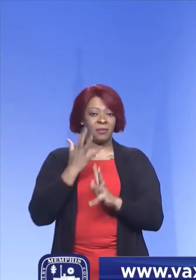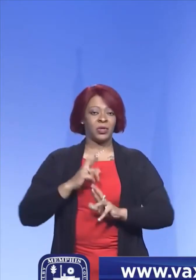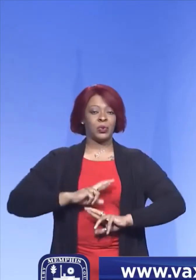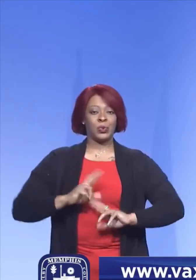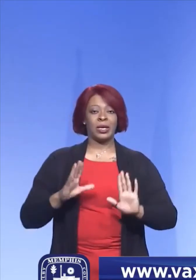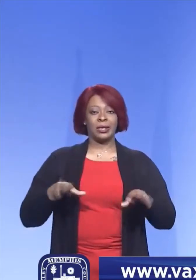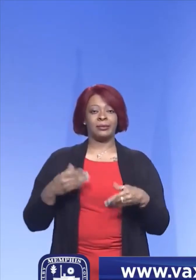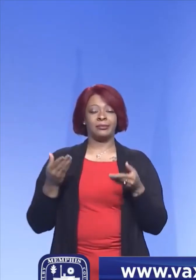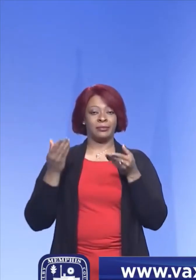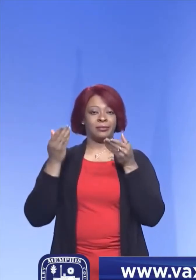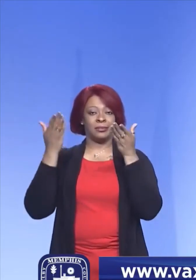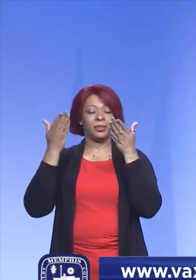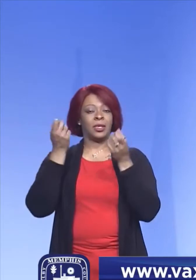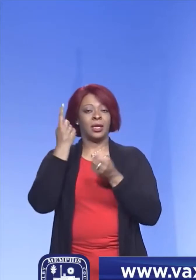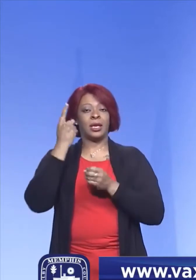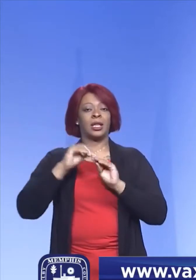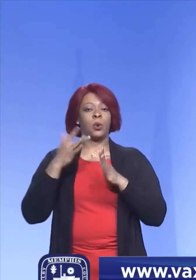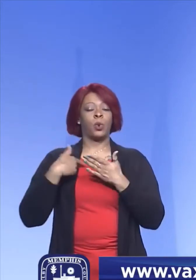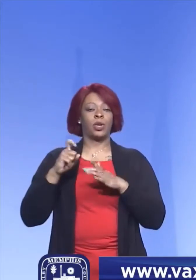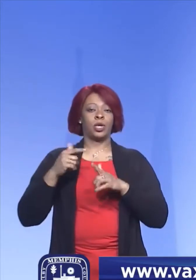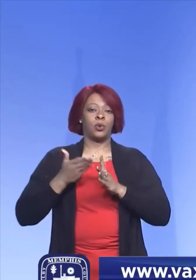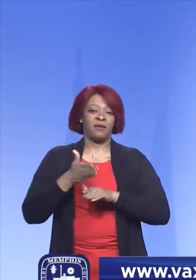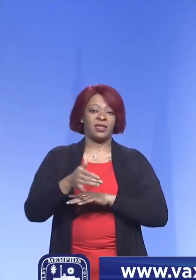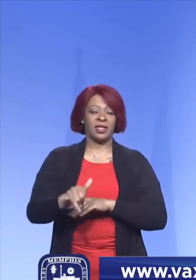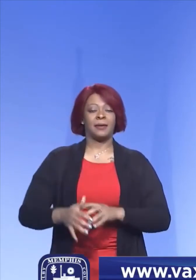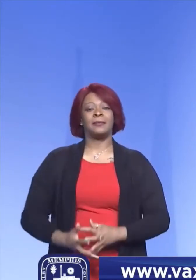we need to understand what we need to do next.